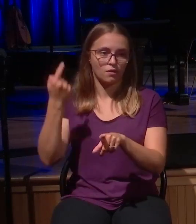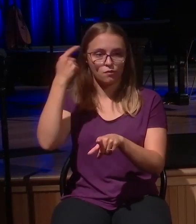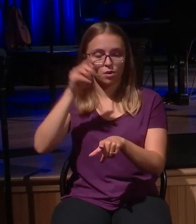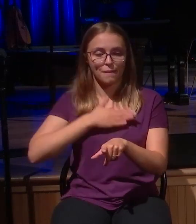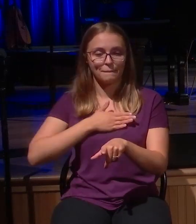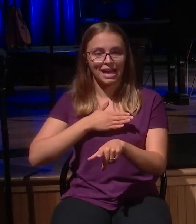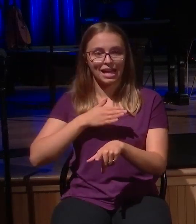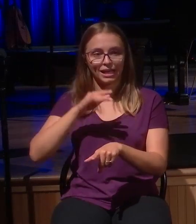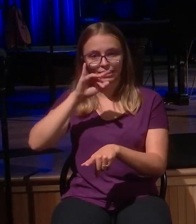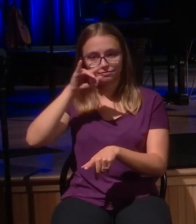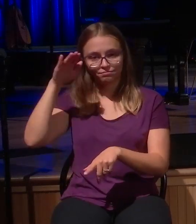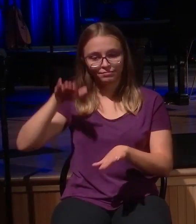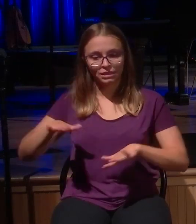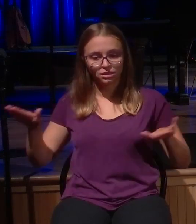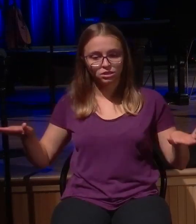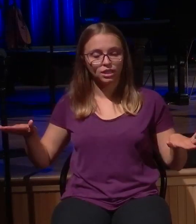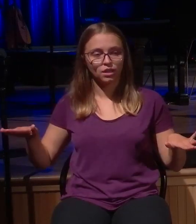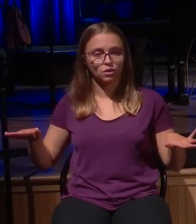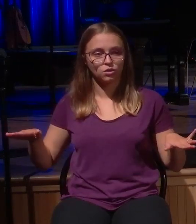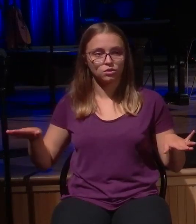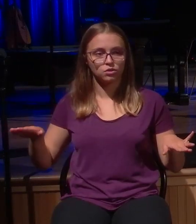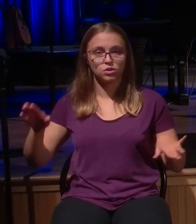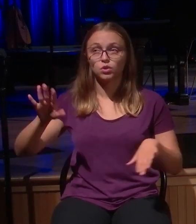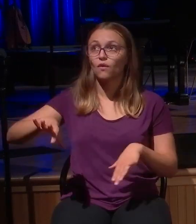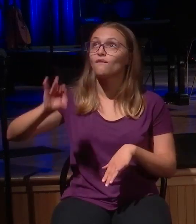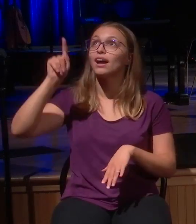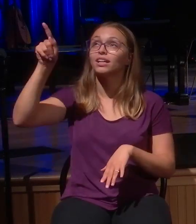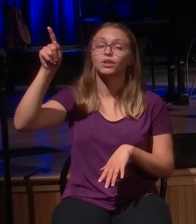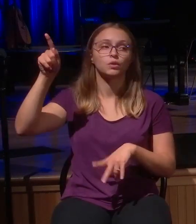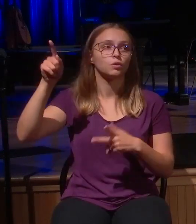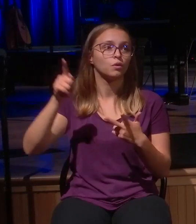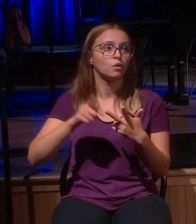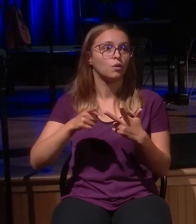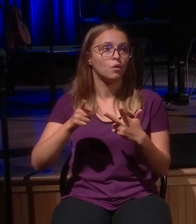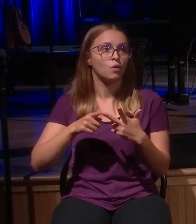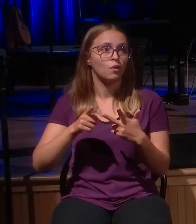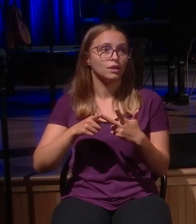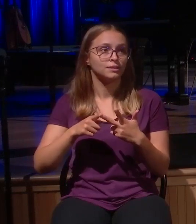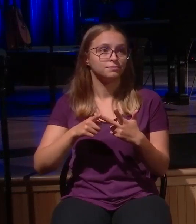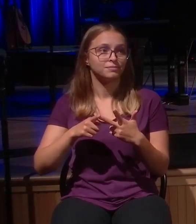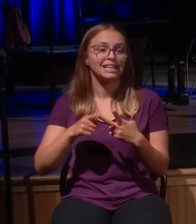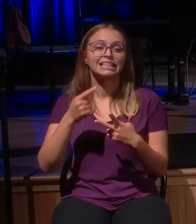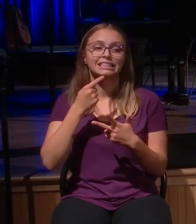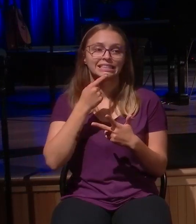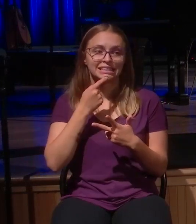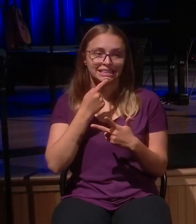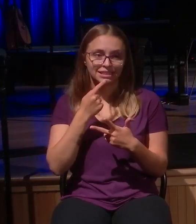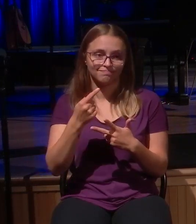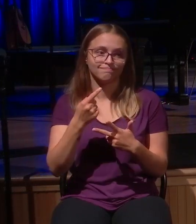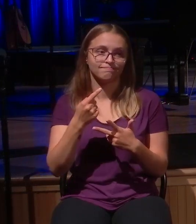Admit it, prodigal. From Miss Lois to you, it takes courage to admit you failed and admit you need God.